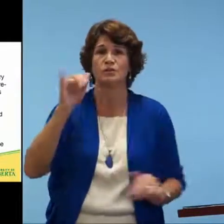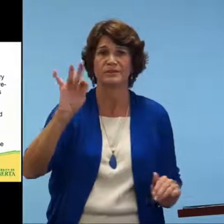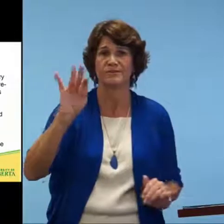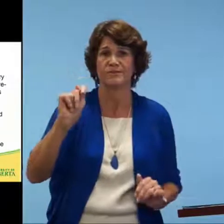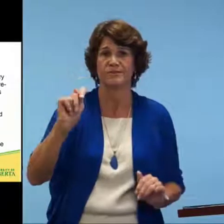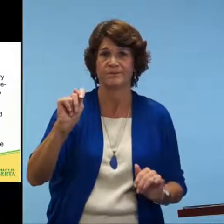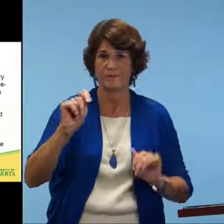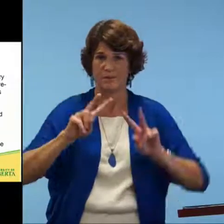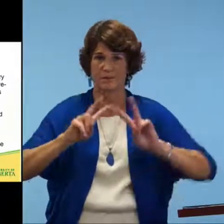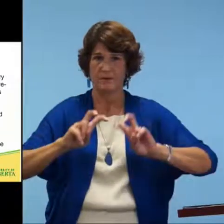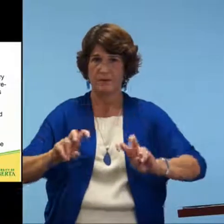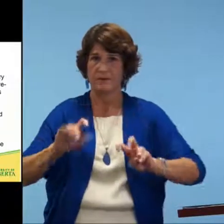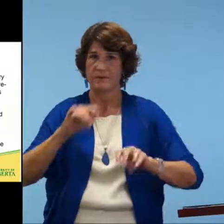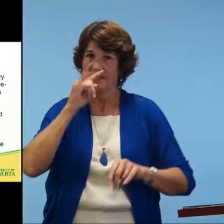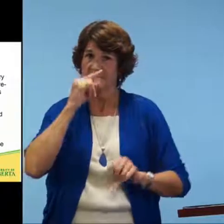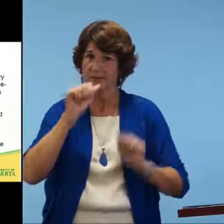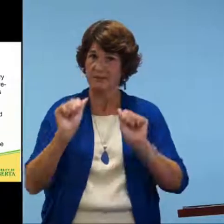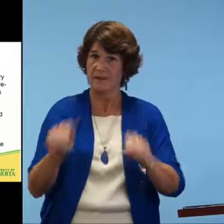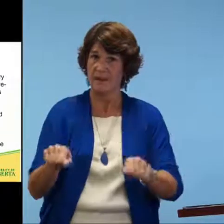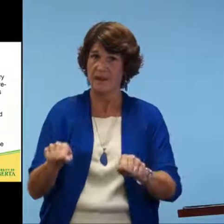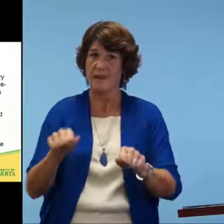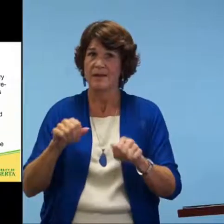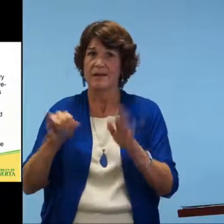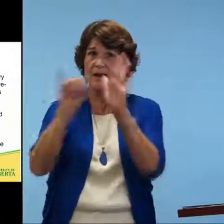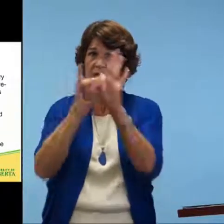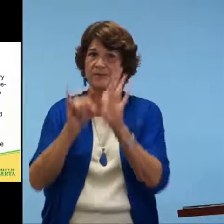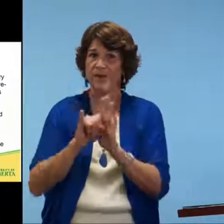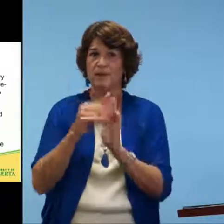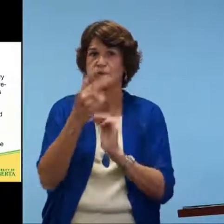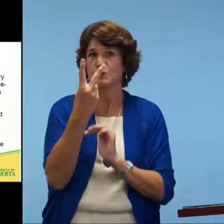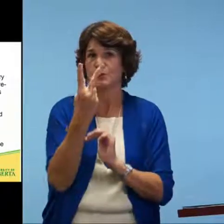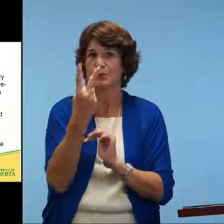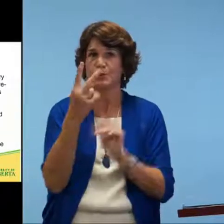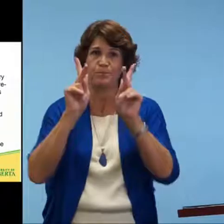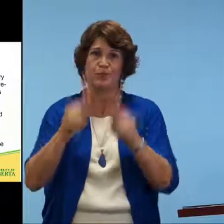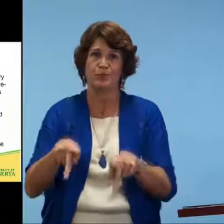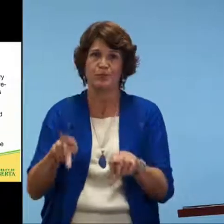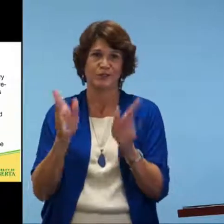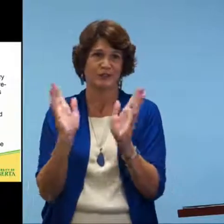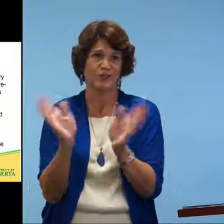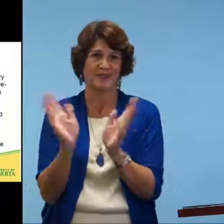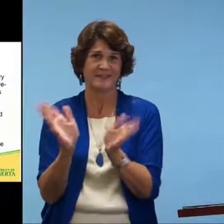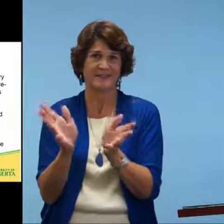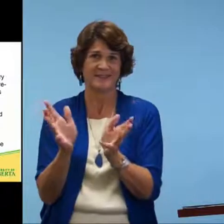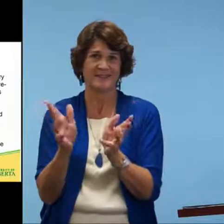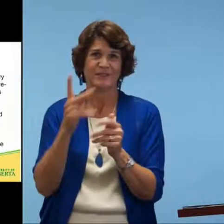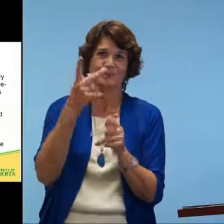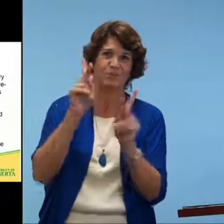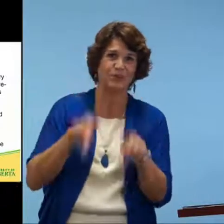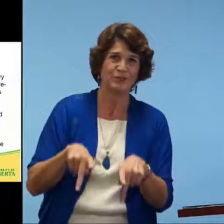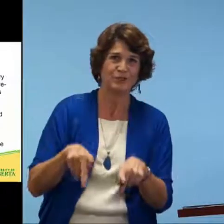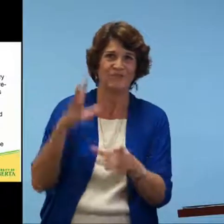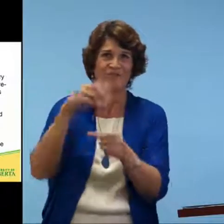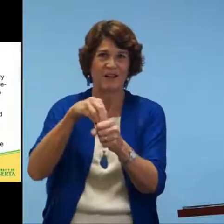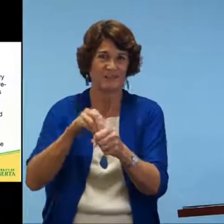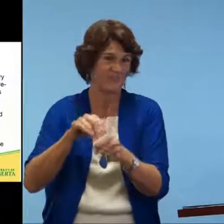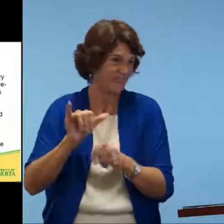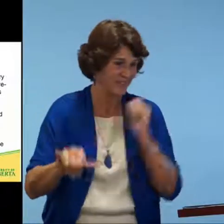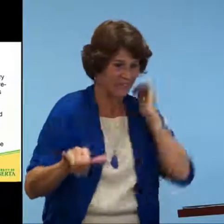role shifting, all of that is being assessed. And can the child identify those features? So there are two